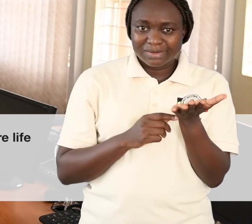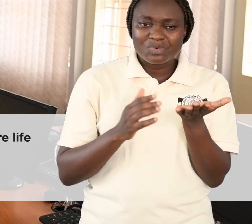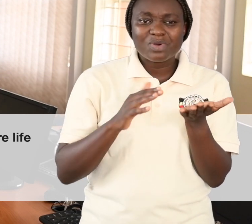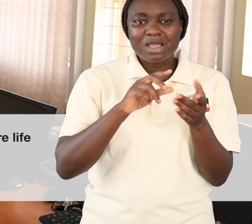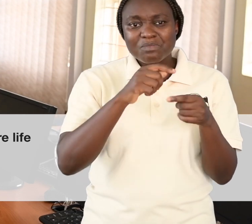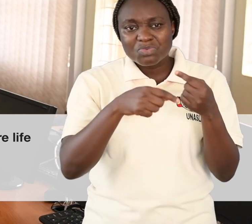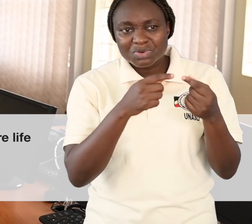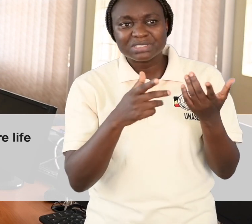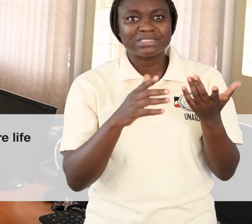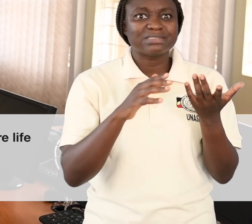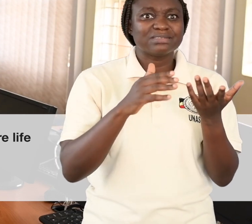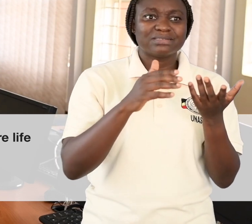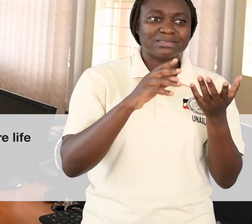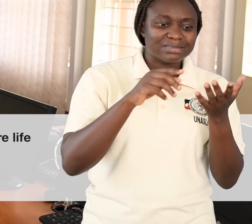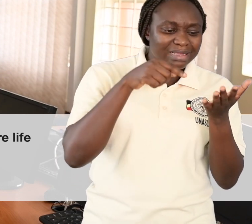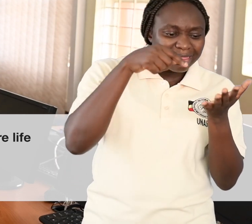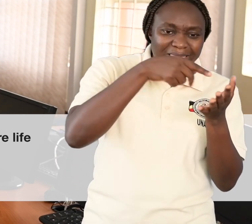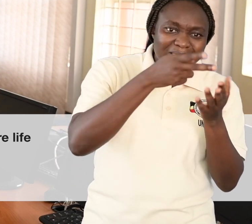place?